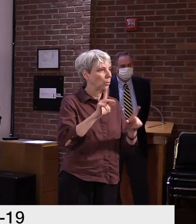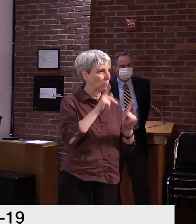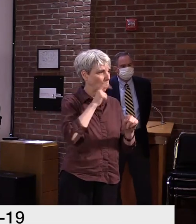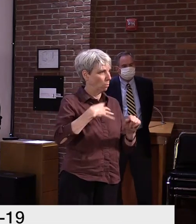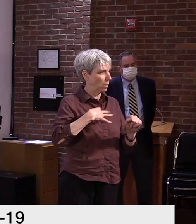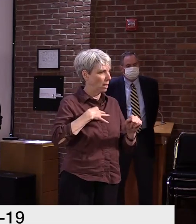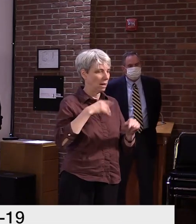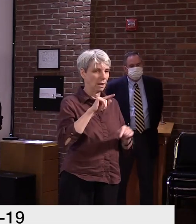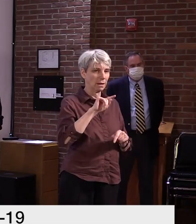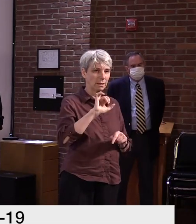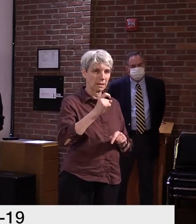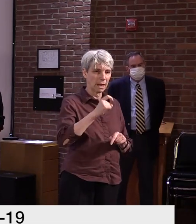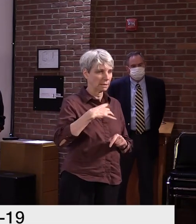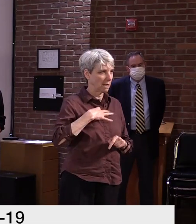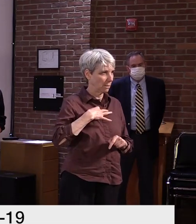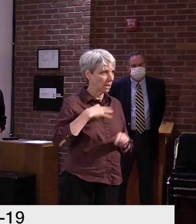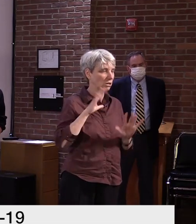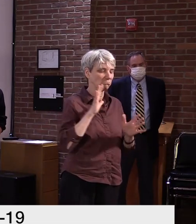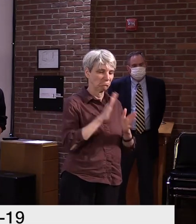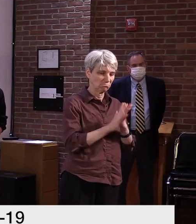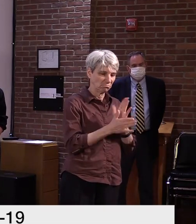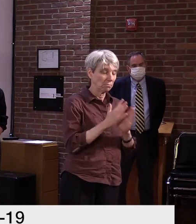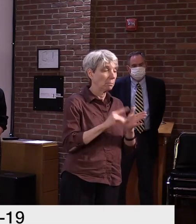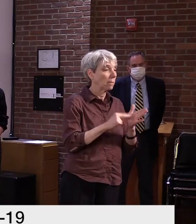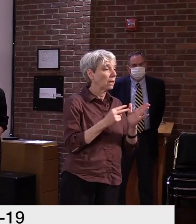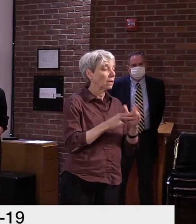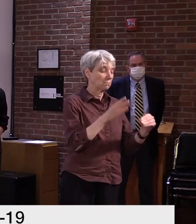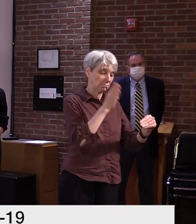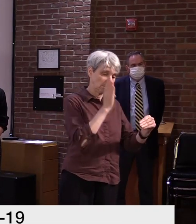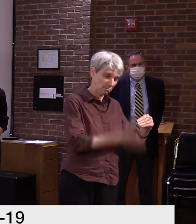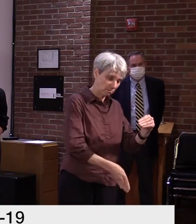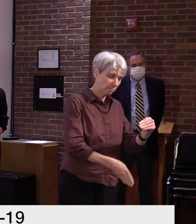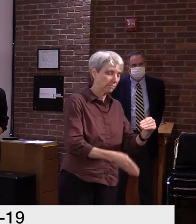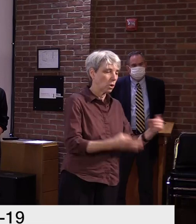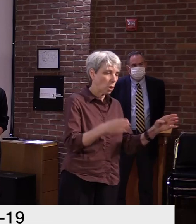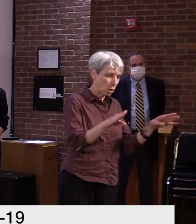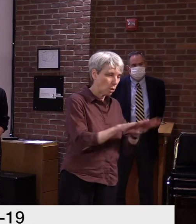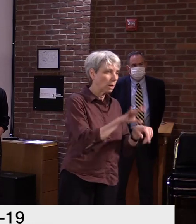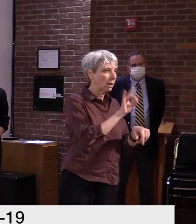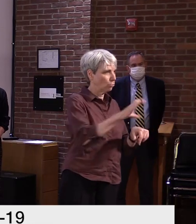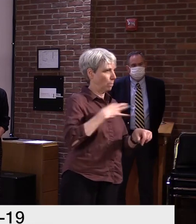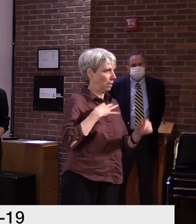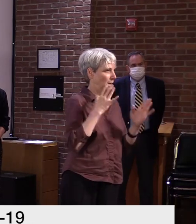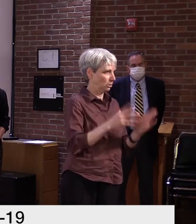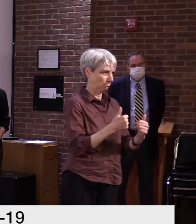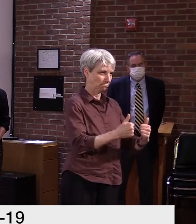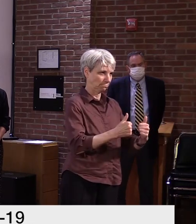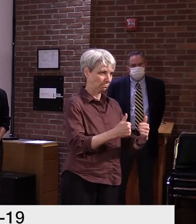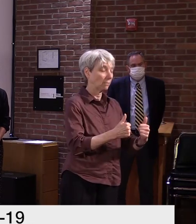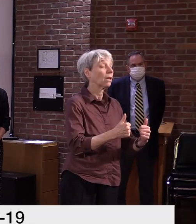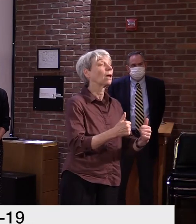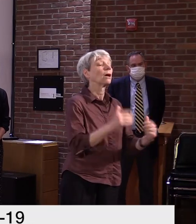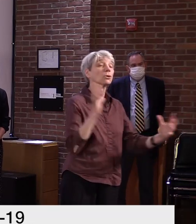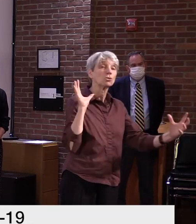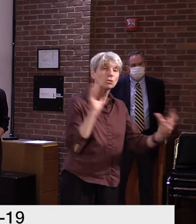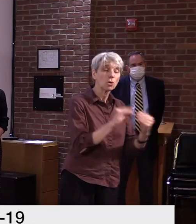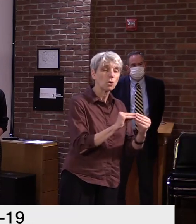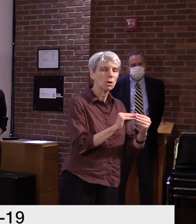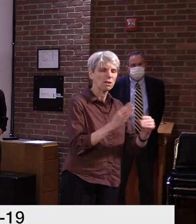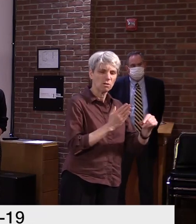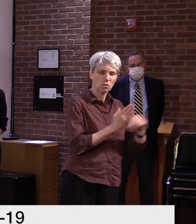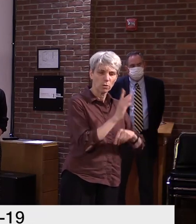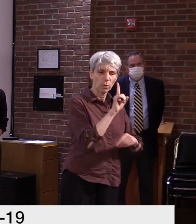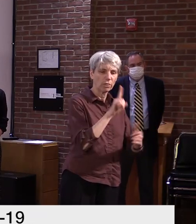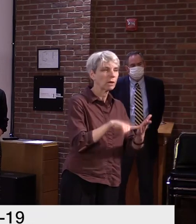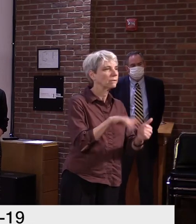and that takes care of 800 applicants. In total, they had a little over 1